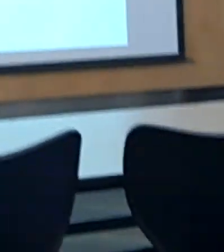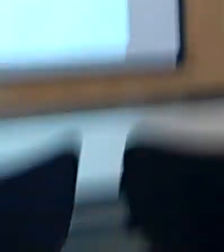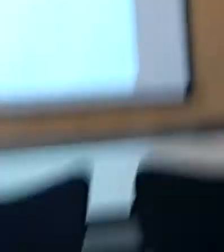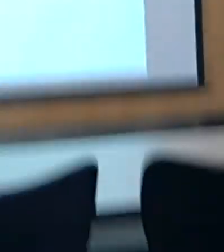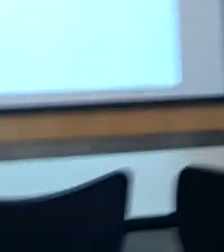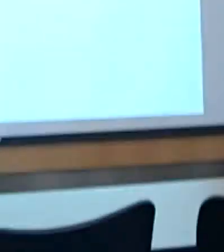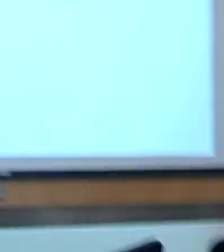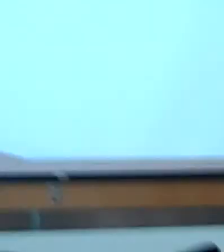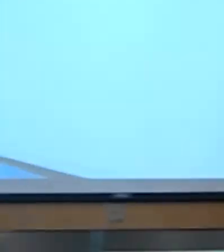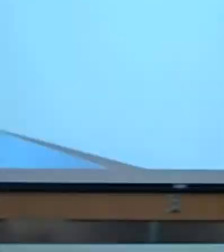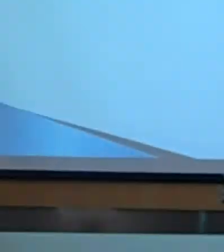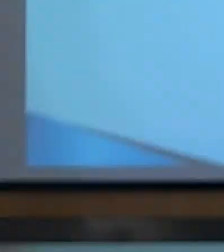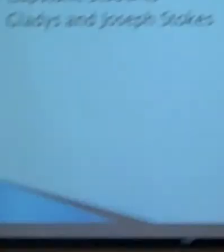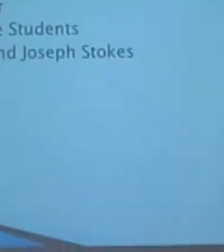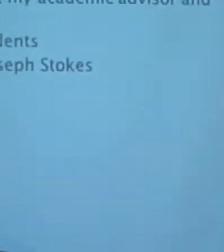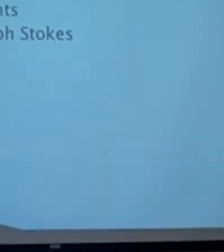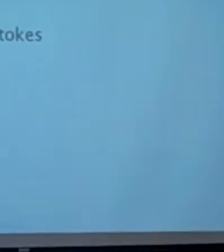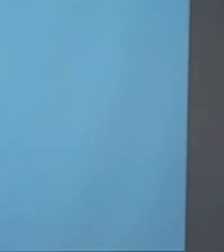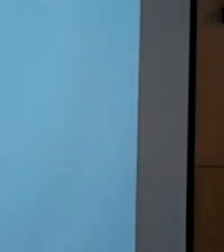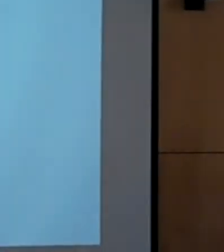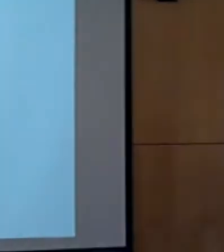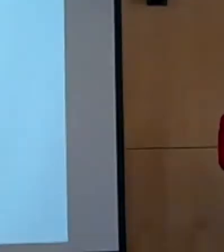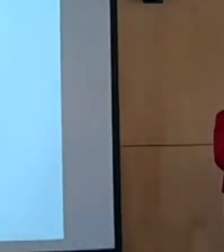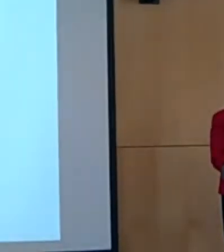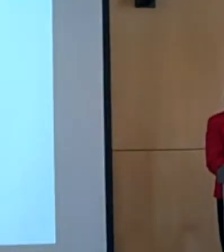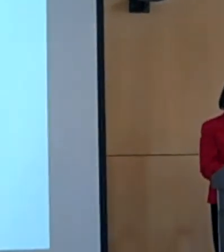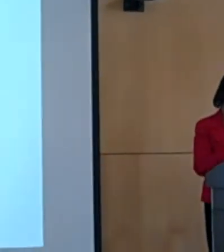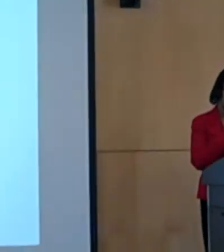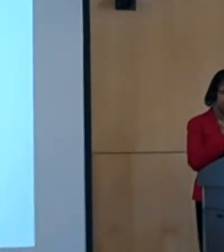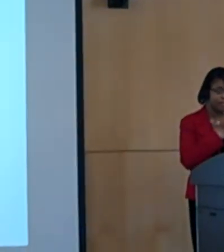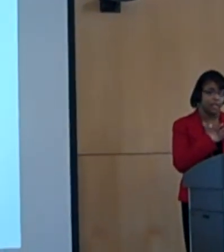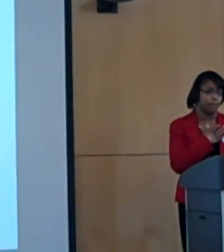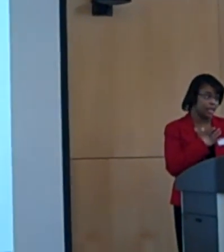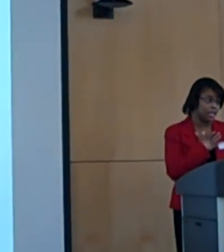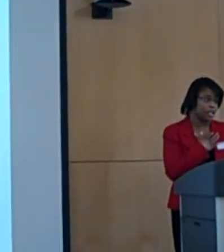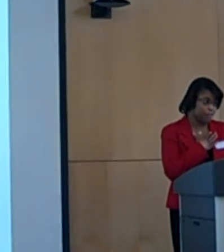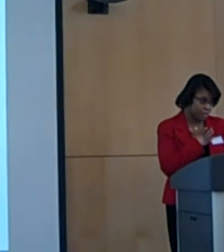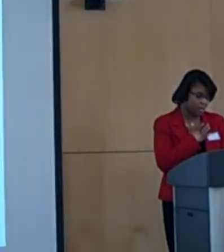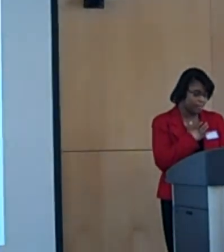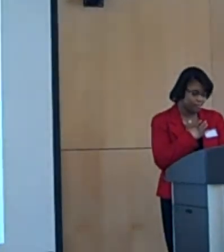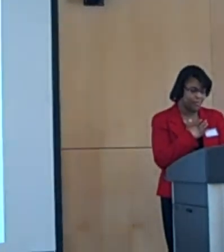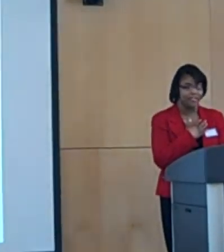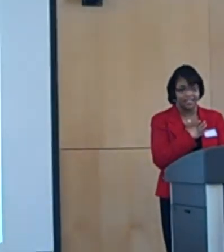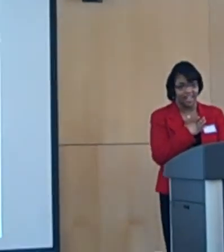although he's not here today in body, but he's here in my heart and in spirit forever.